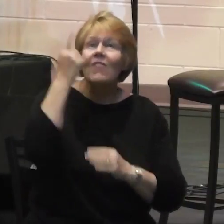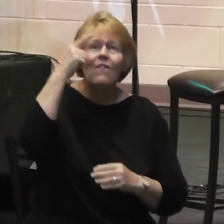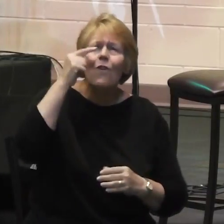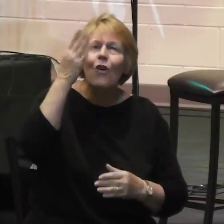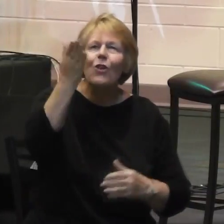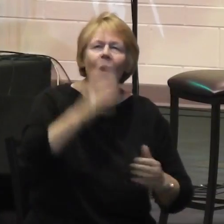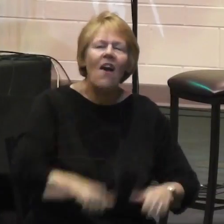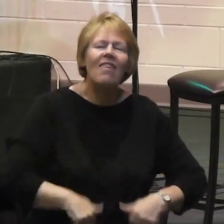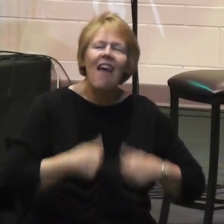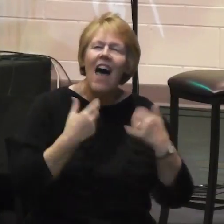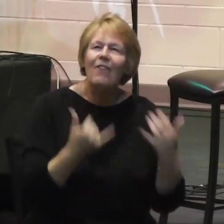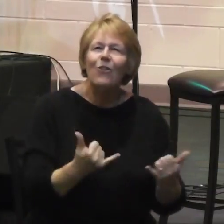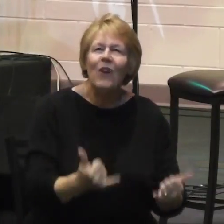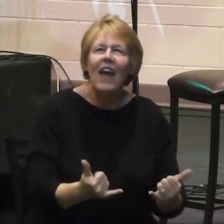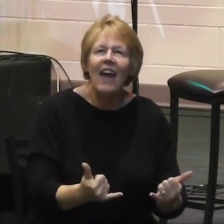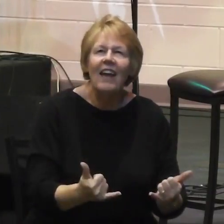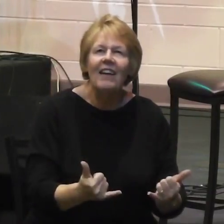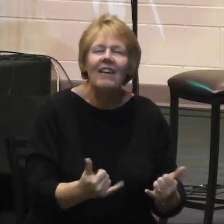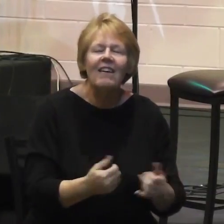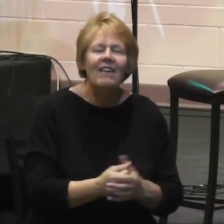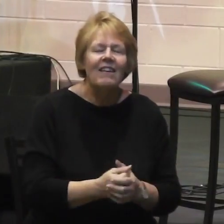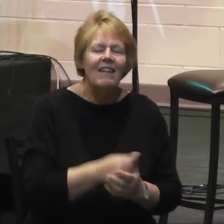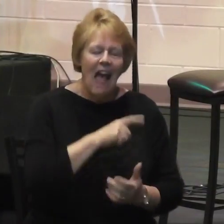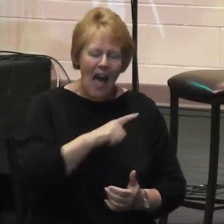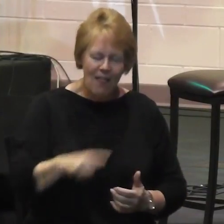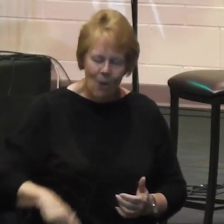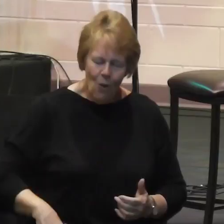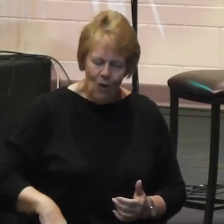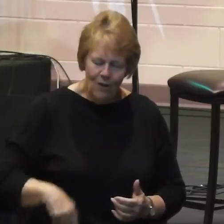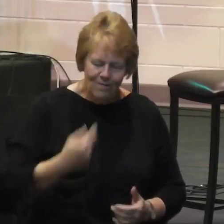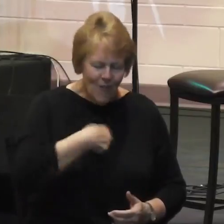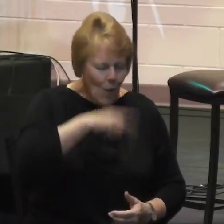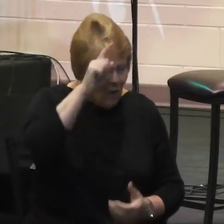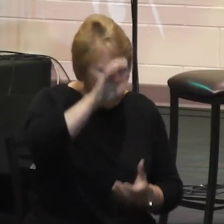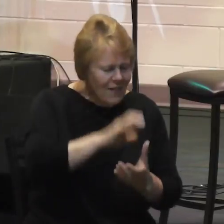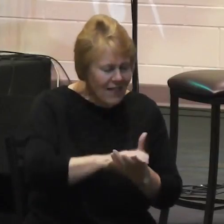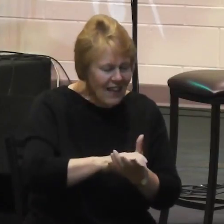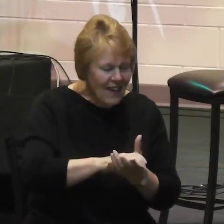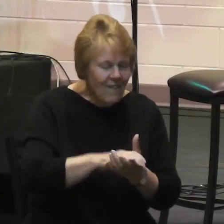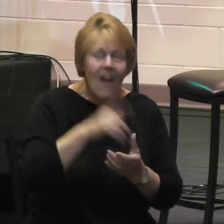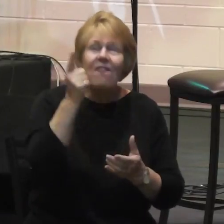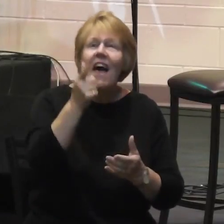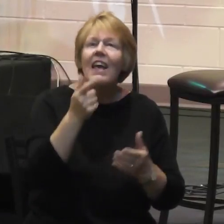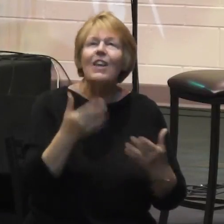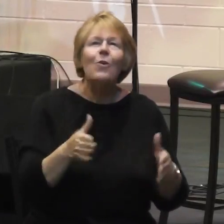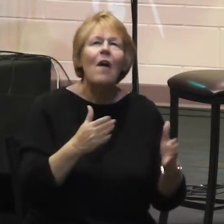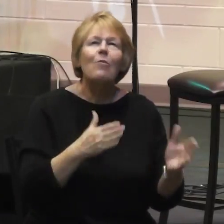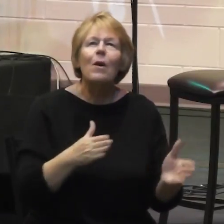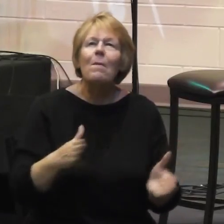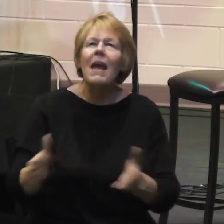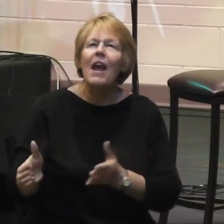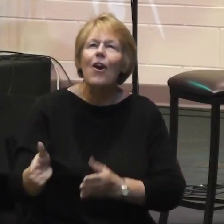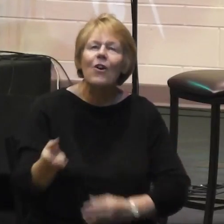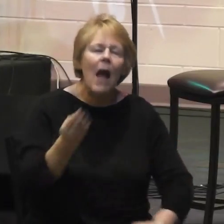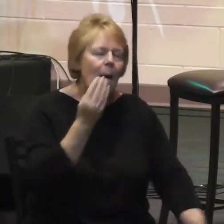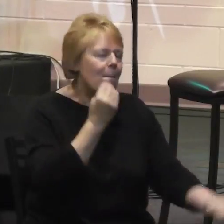And, Lord, we believe that you have prepared a banquet for us that we can feed and be nourished, because what